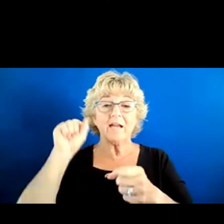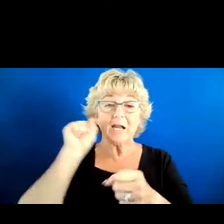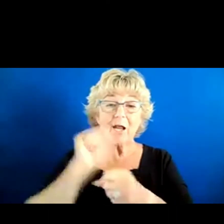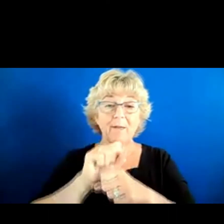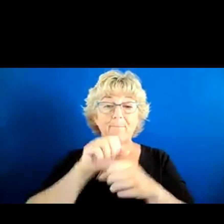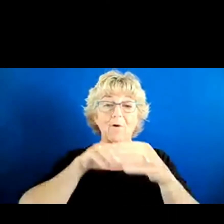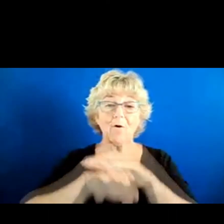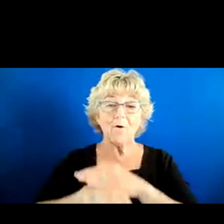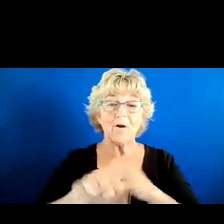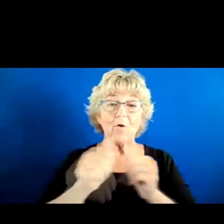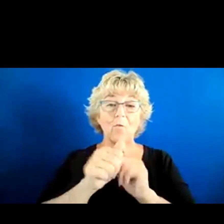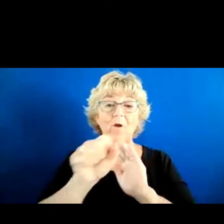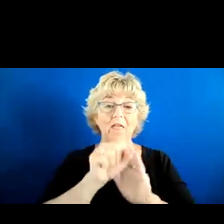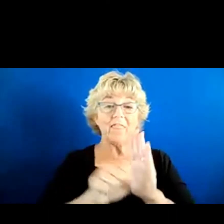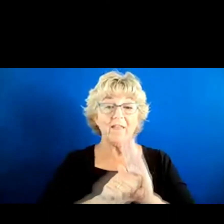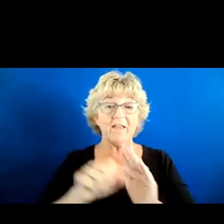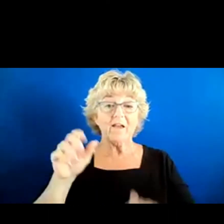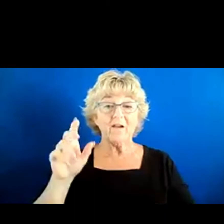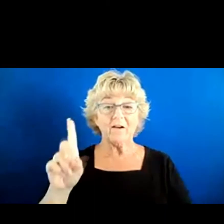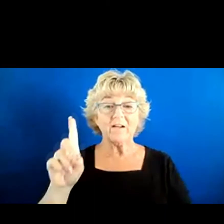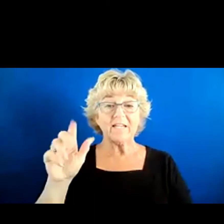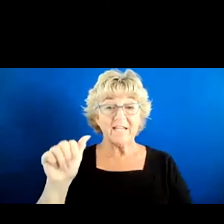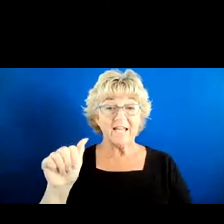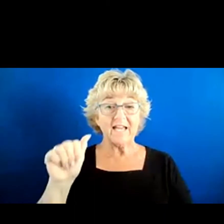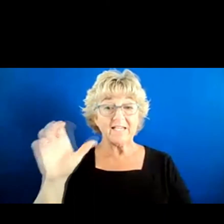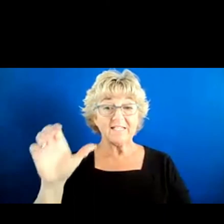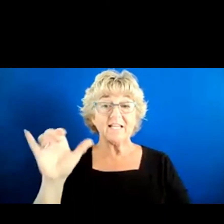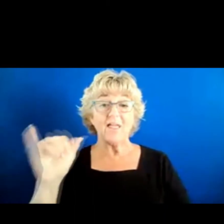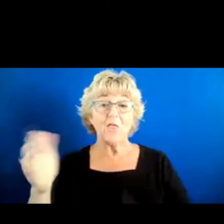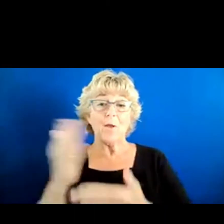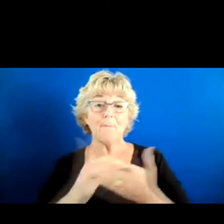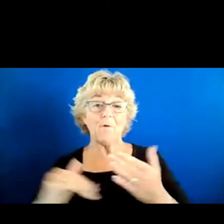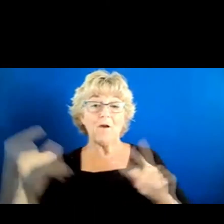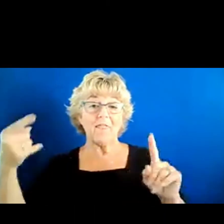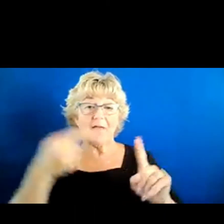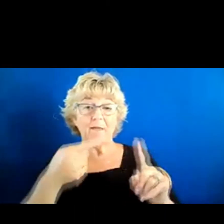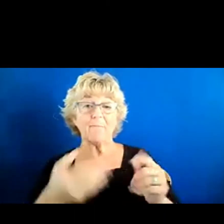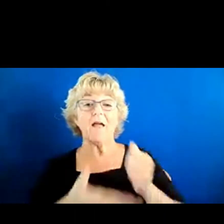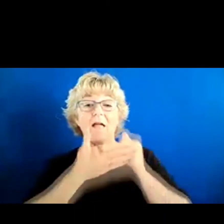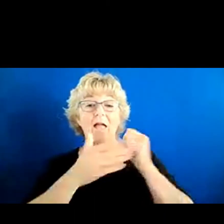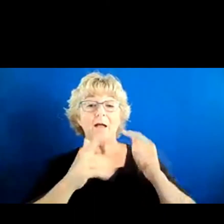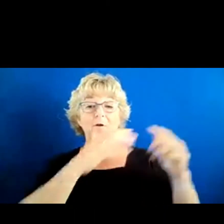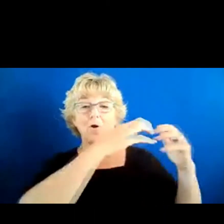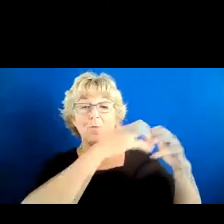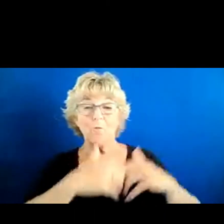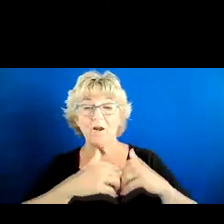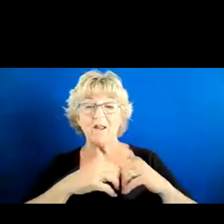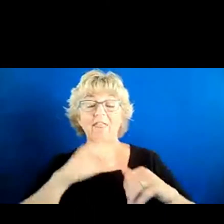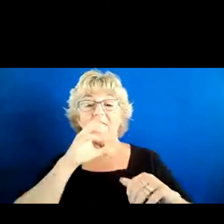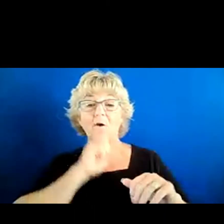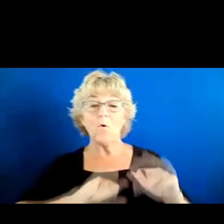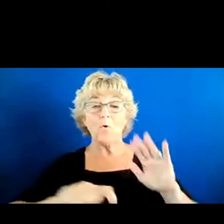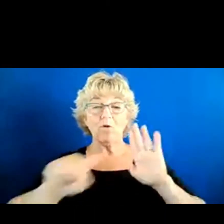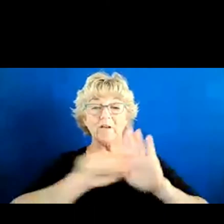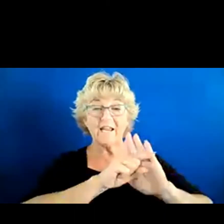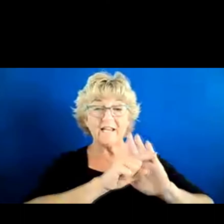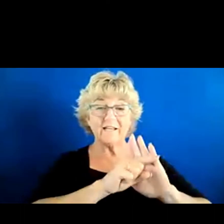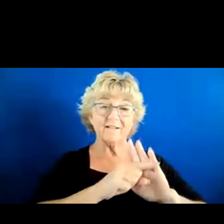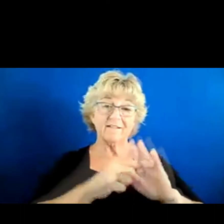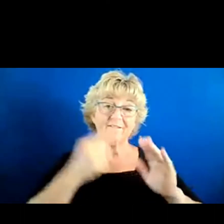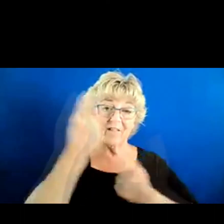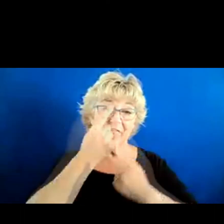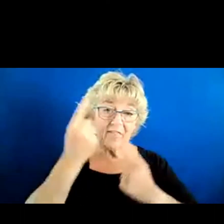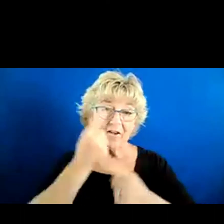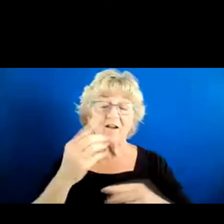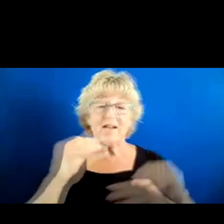the state. And so I know with the DAC in general, this is part of that point is to help break down those negative connotations, help kind of educate